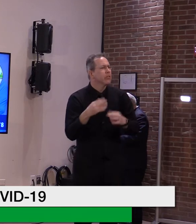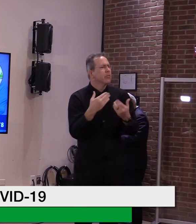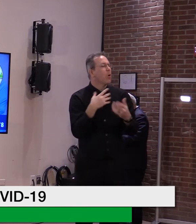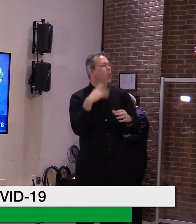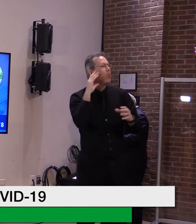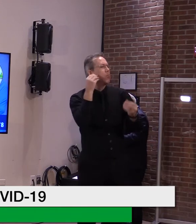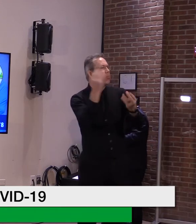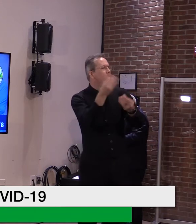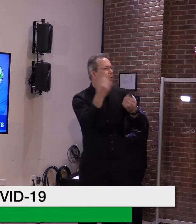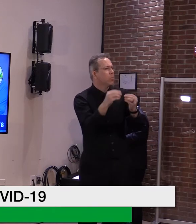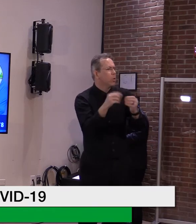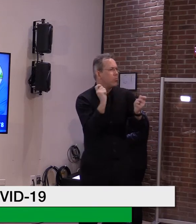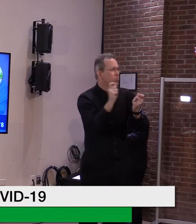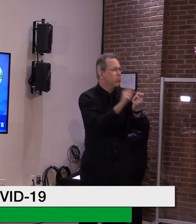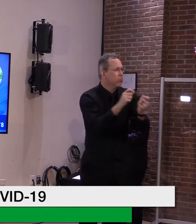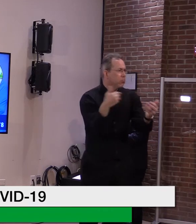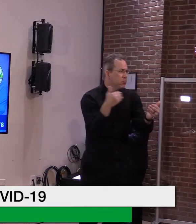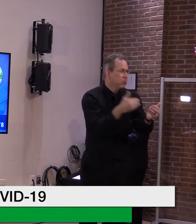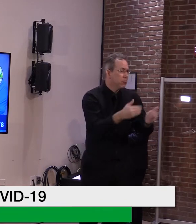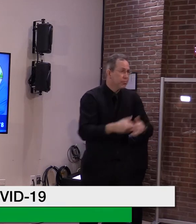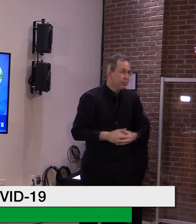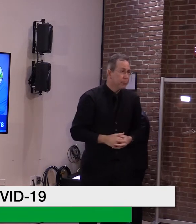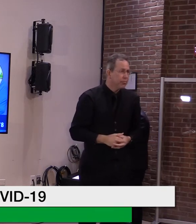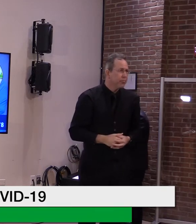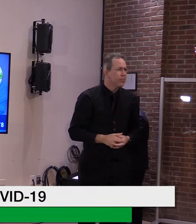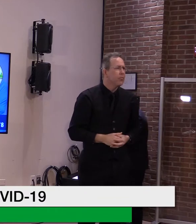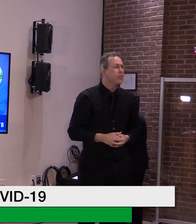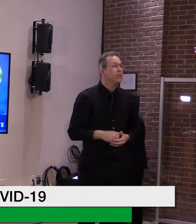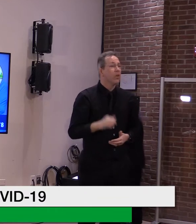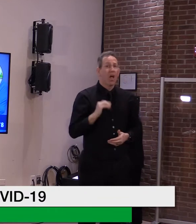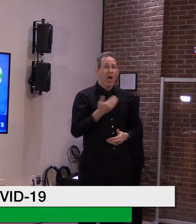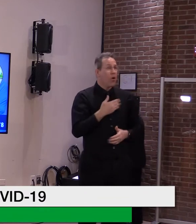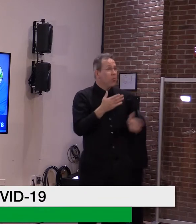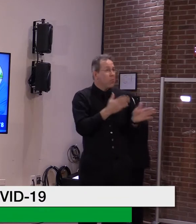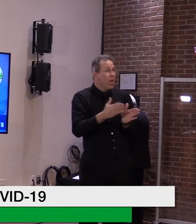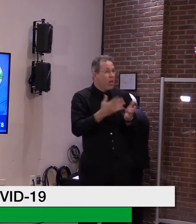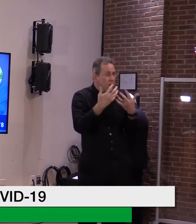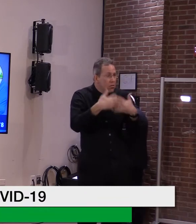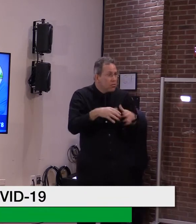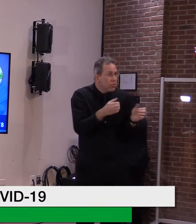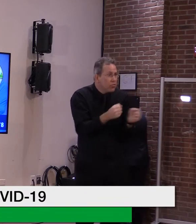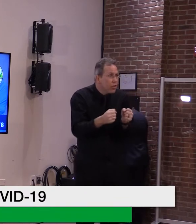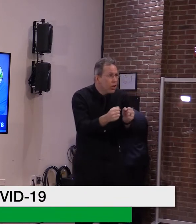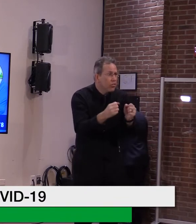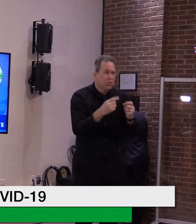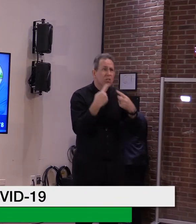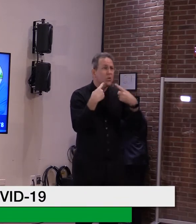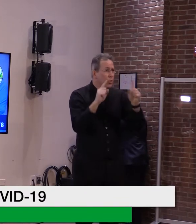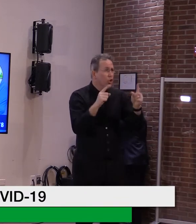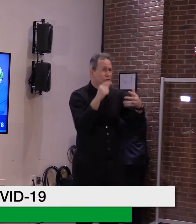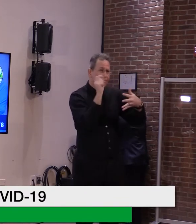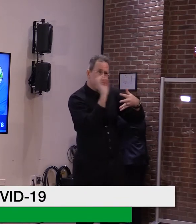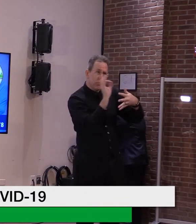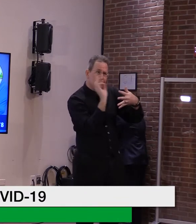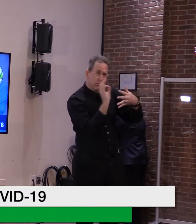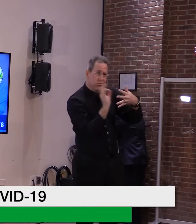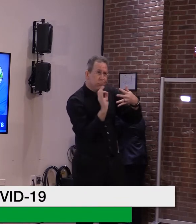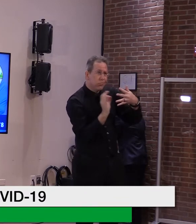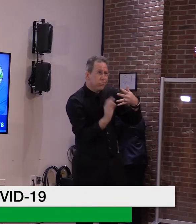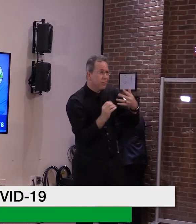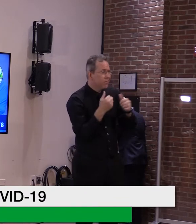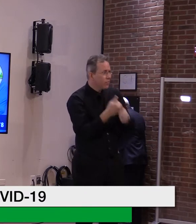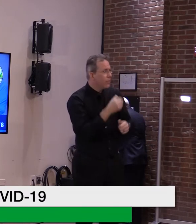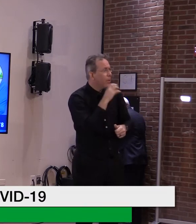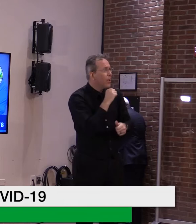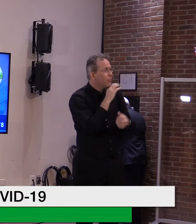so forth and our strategy in detail, which you can expect throughout the exit as well. Soon after that,